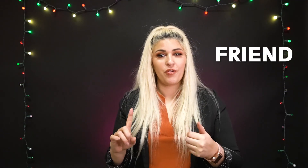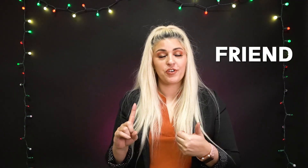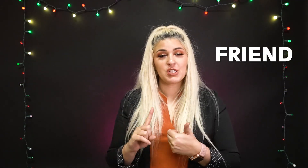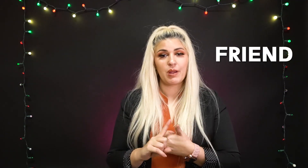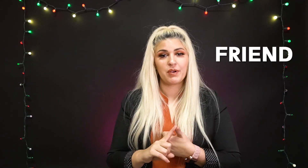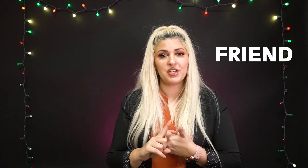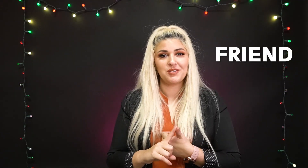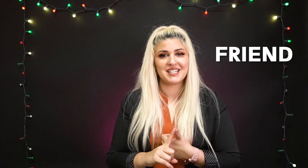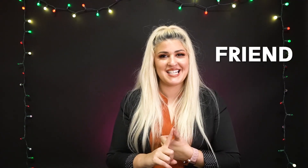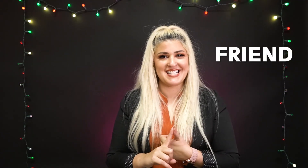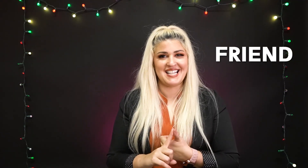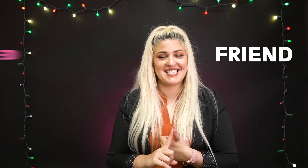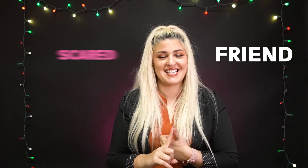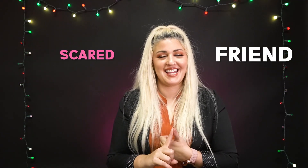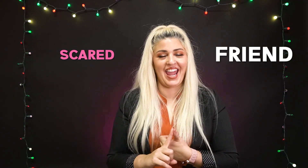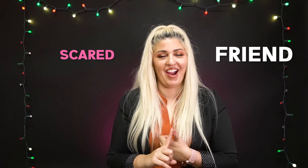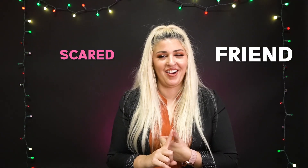the first way we're going to do it is scared